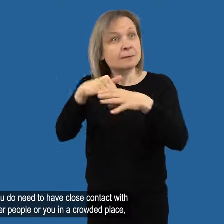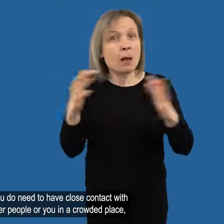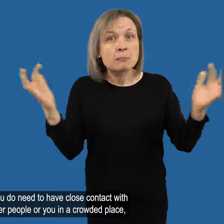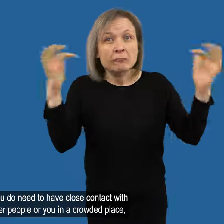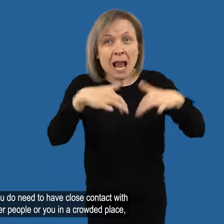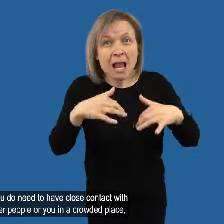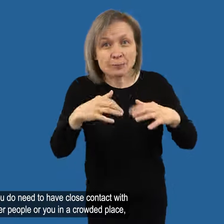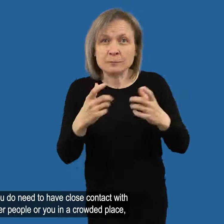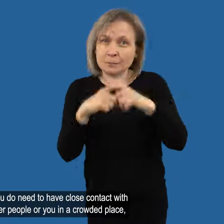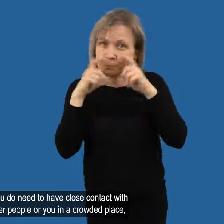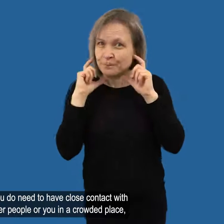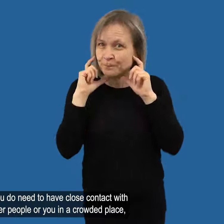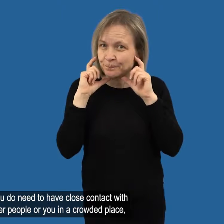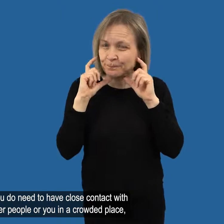Or you're in a crowded place